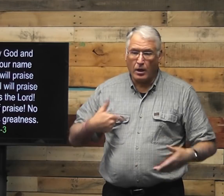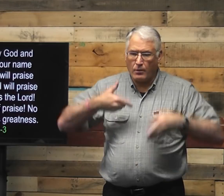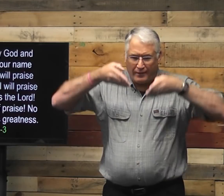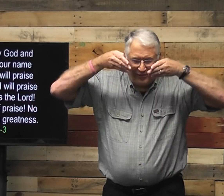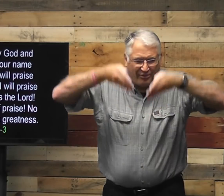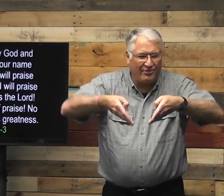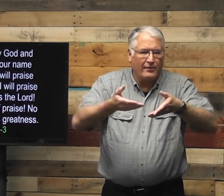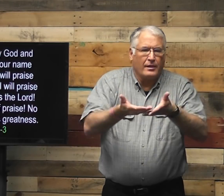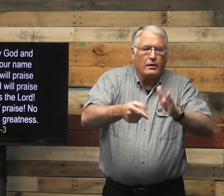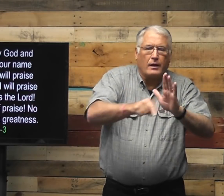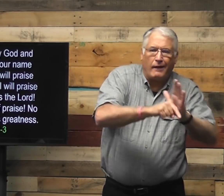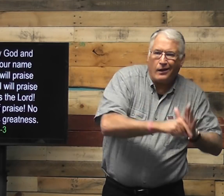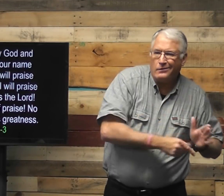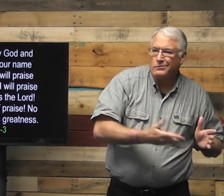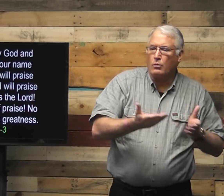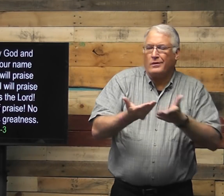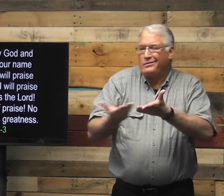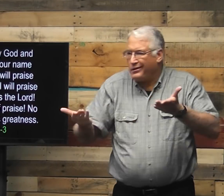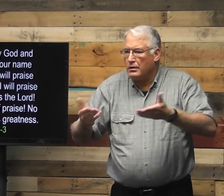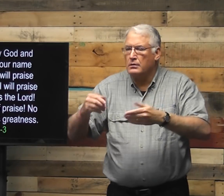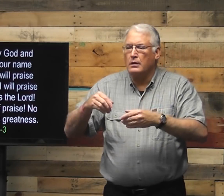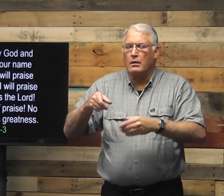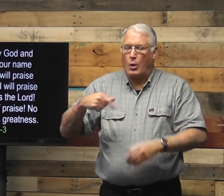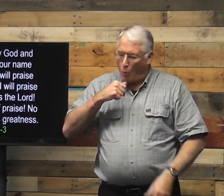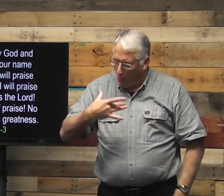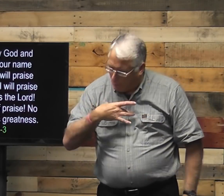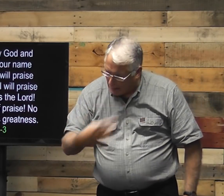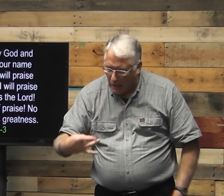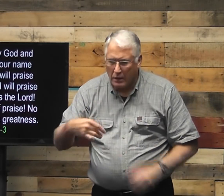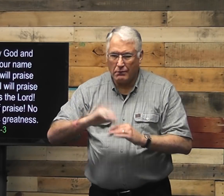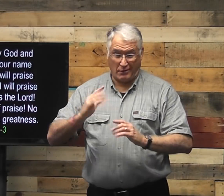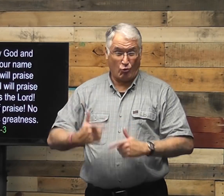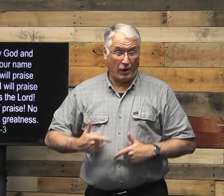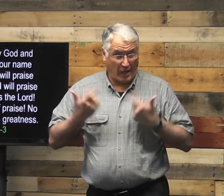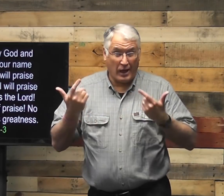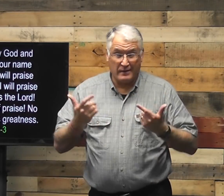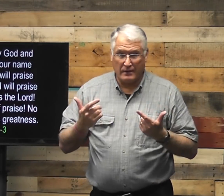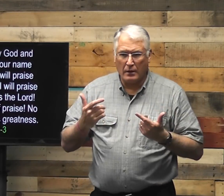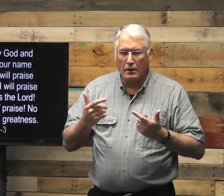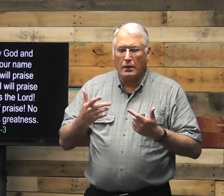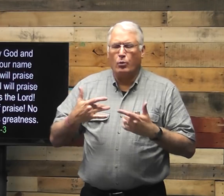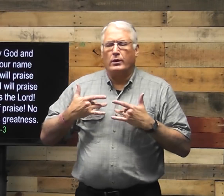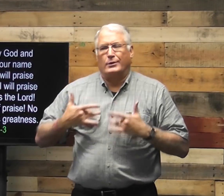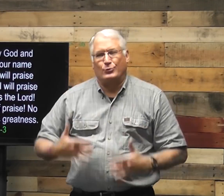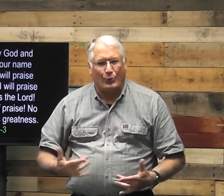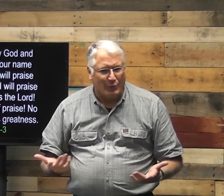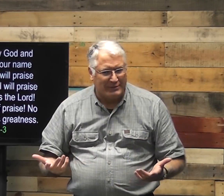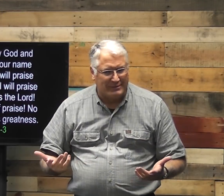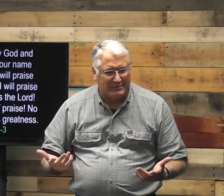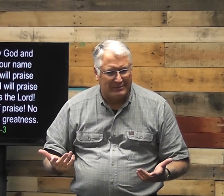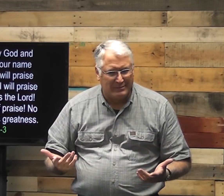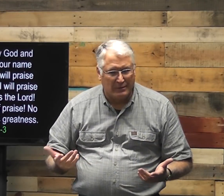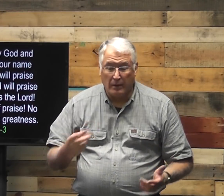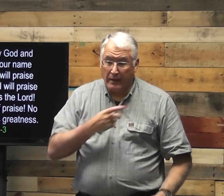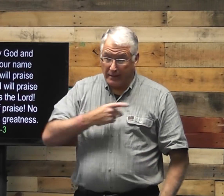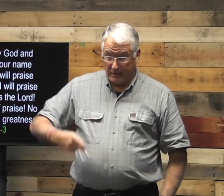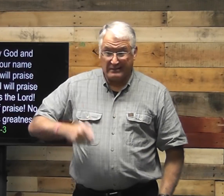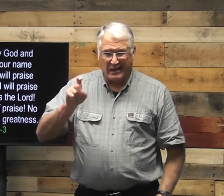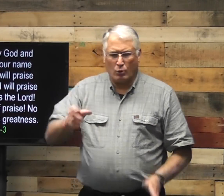sometimes we get down. We focus on the negative things that we don't like these things in our lives. And it tends to lead us